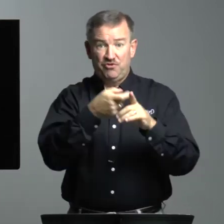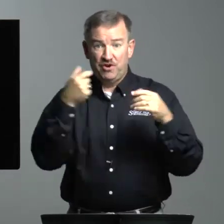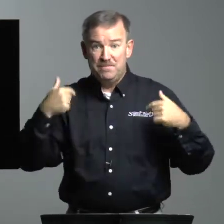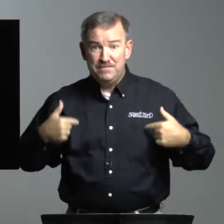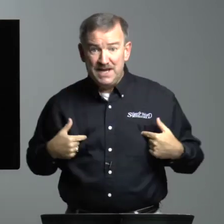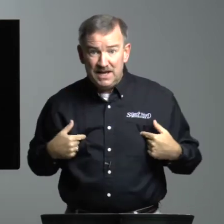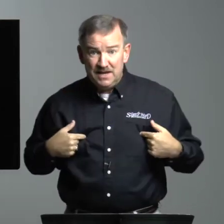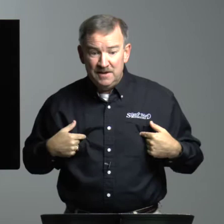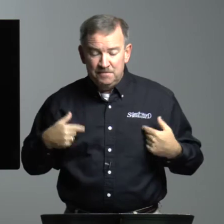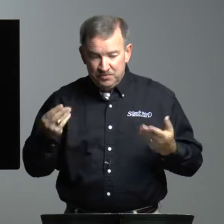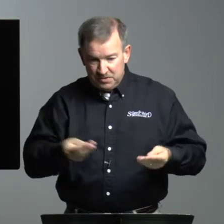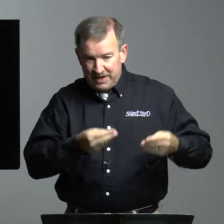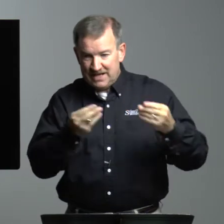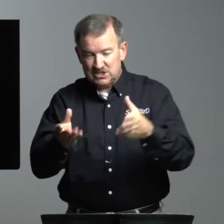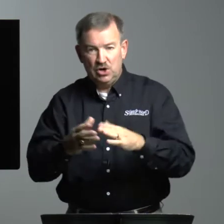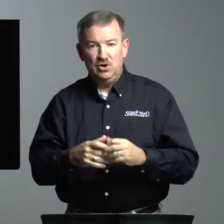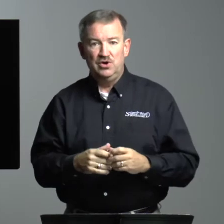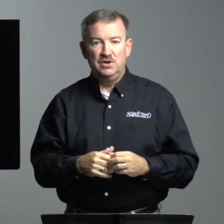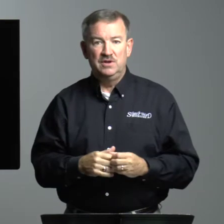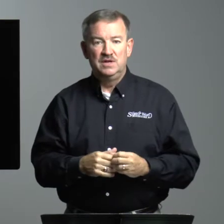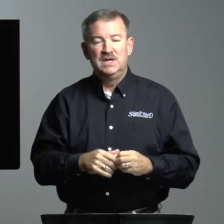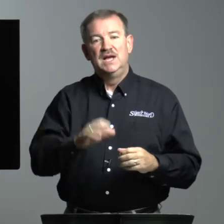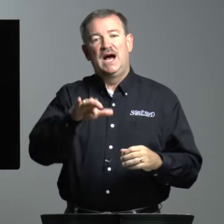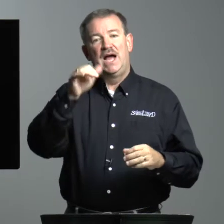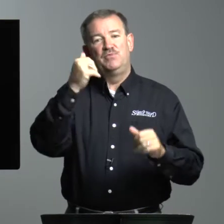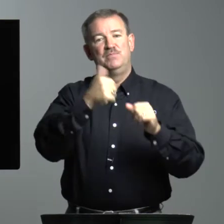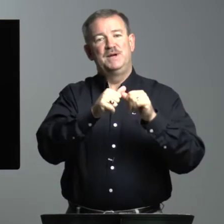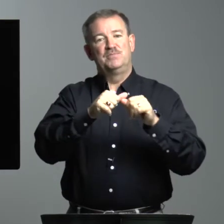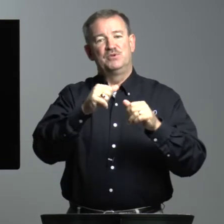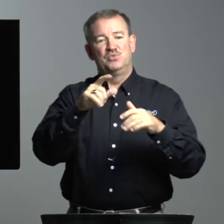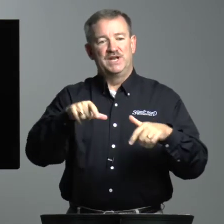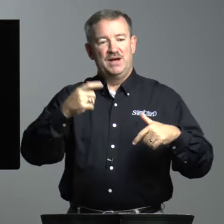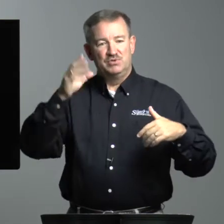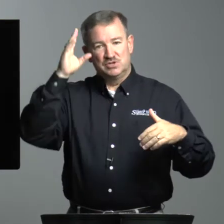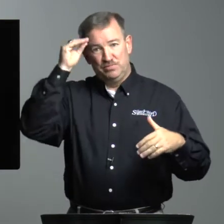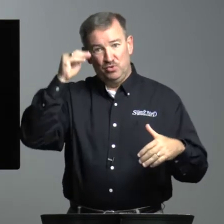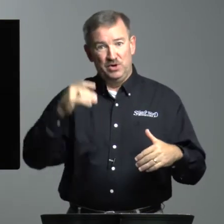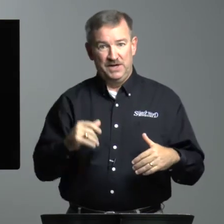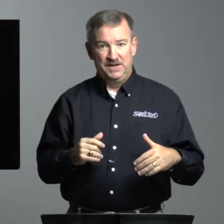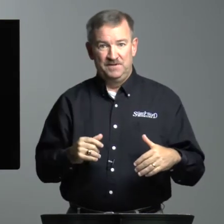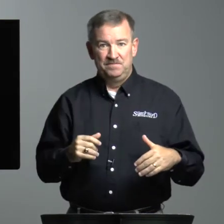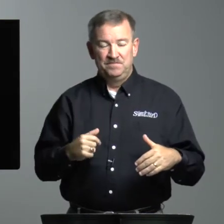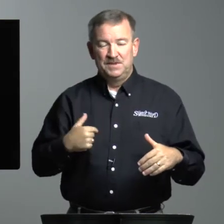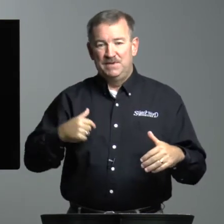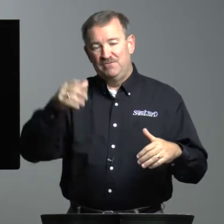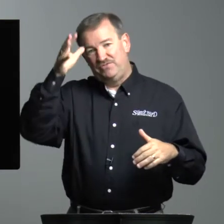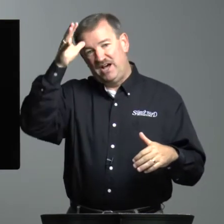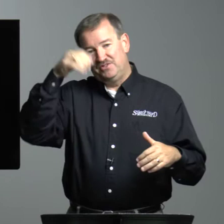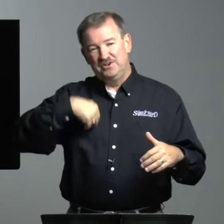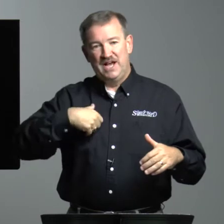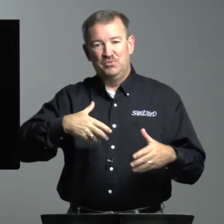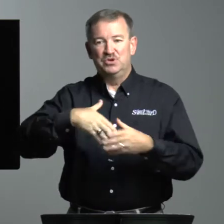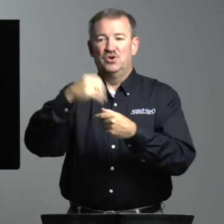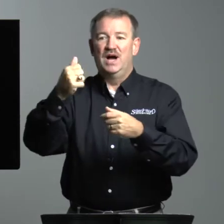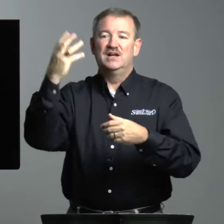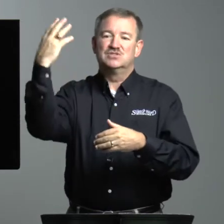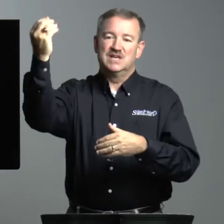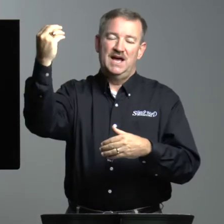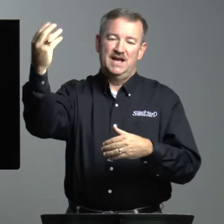from me pass on. I remember when I was a boy, my father and I would go outside